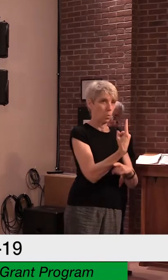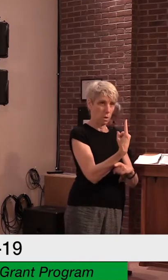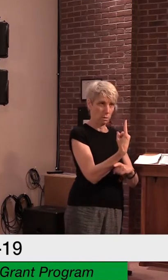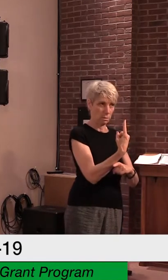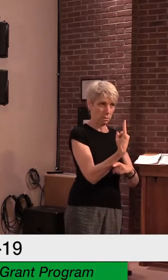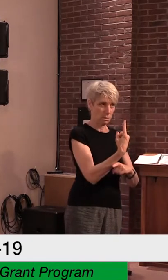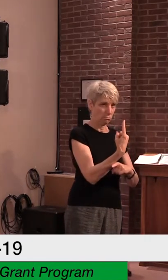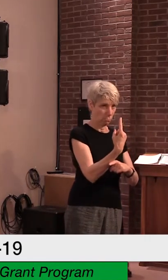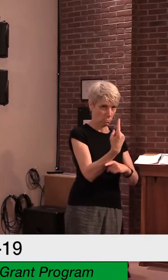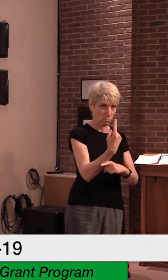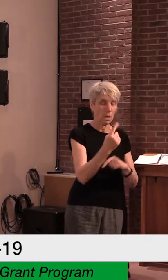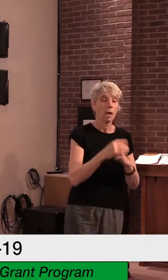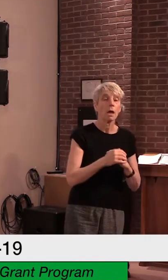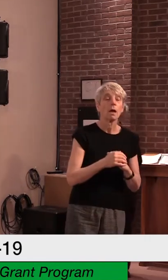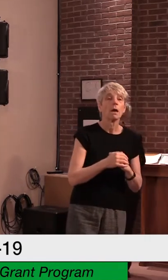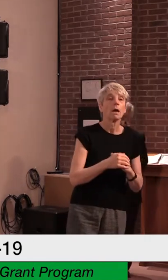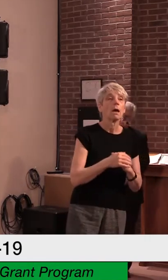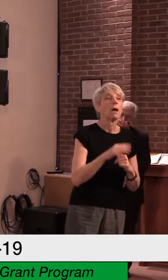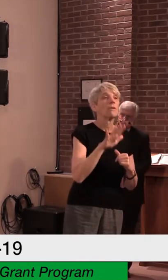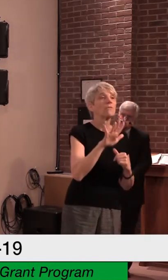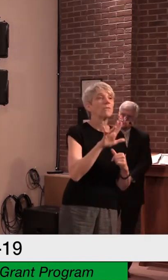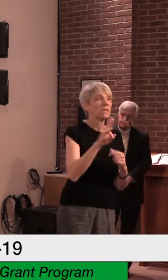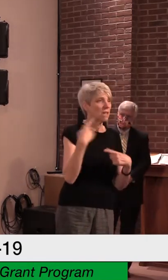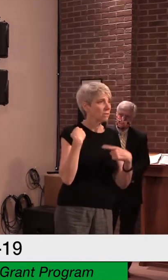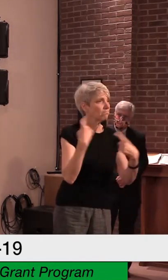no change in the 57 deaths.